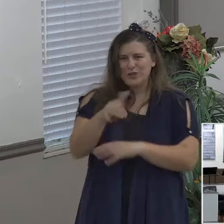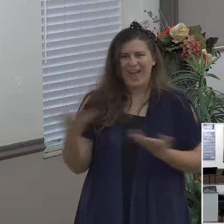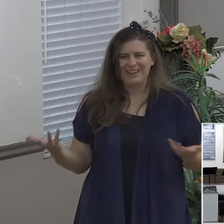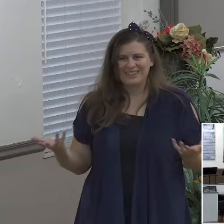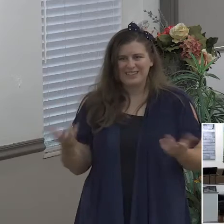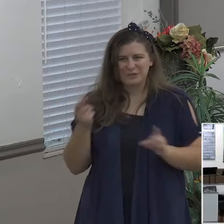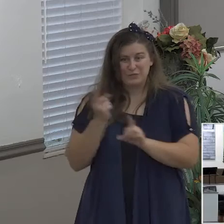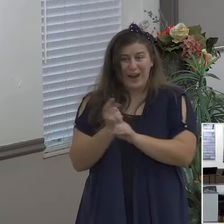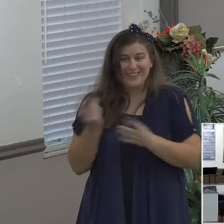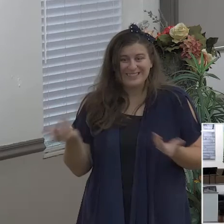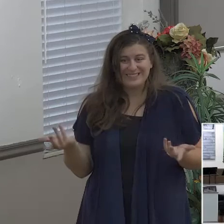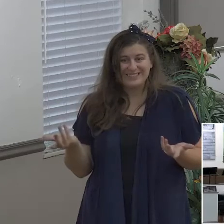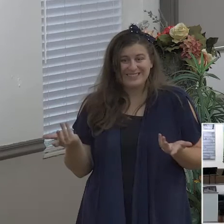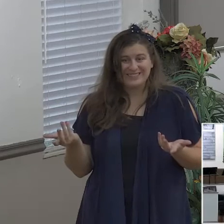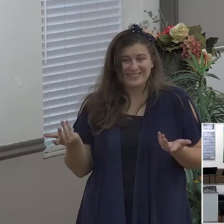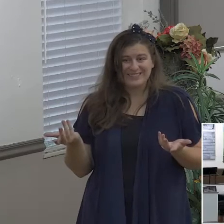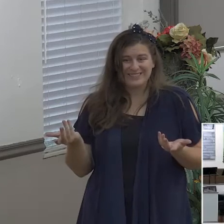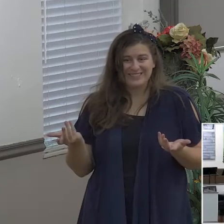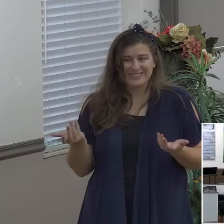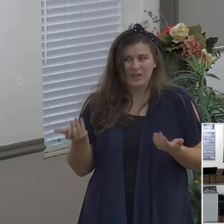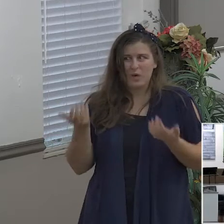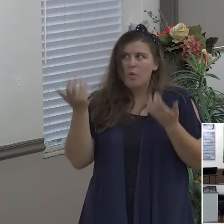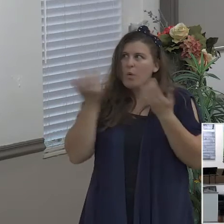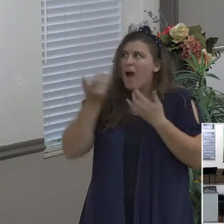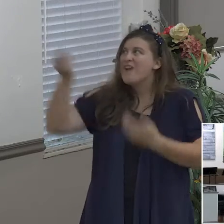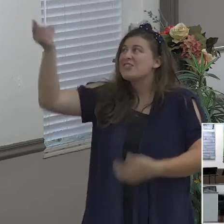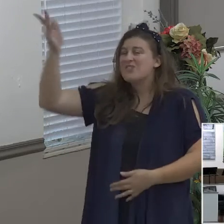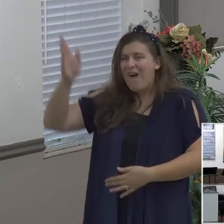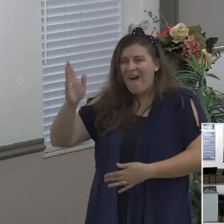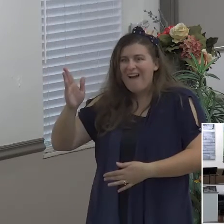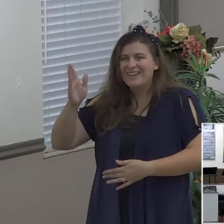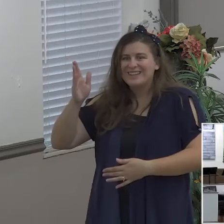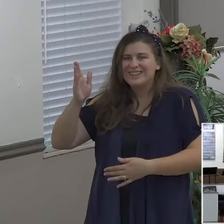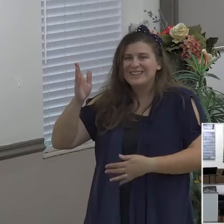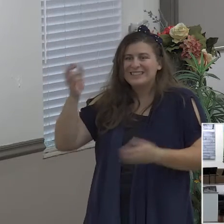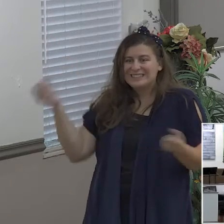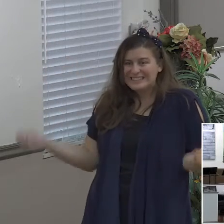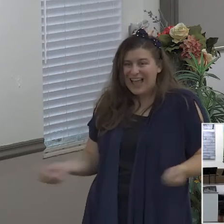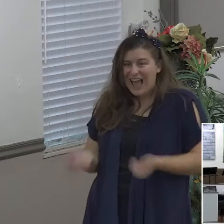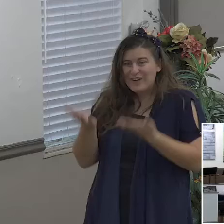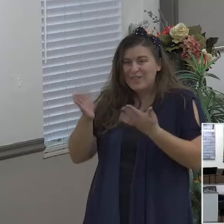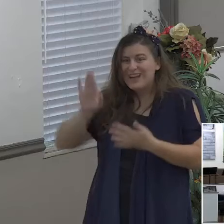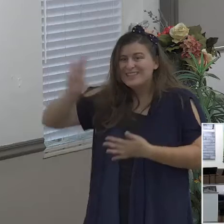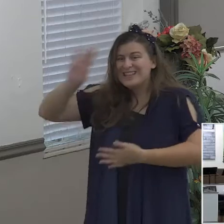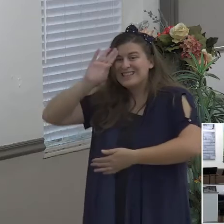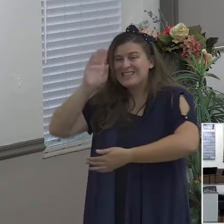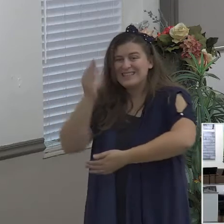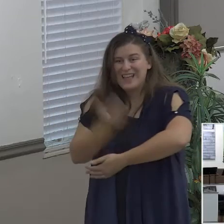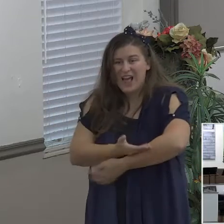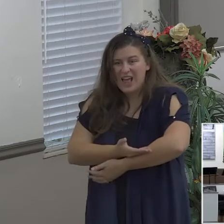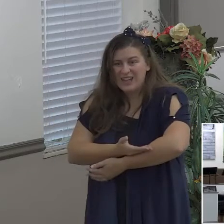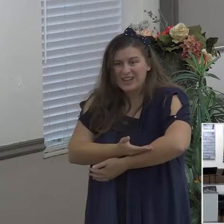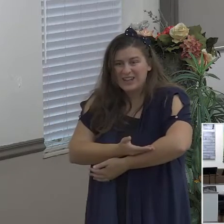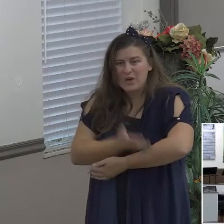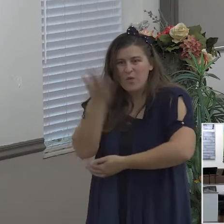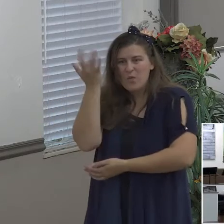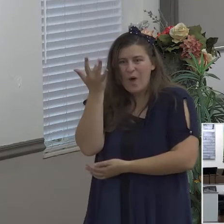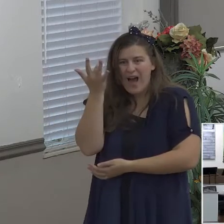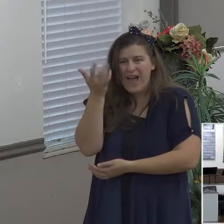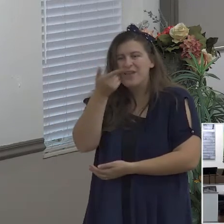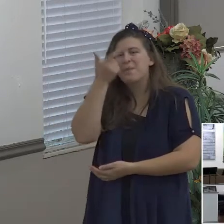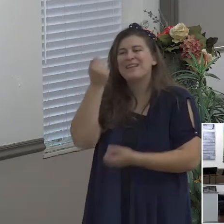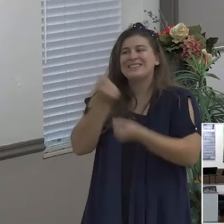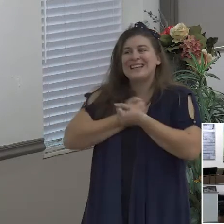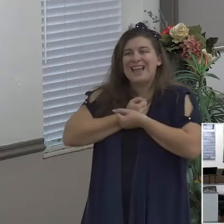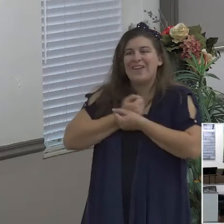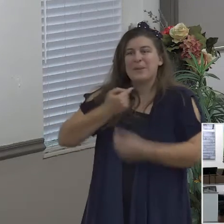God did it intentionally why because he loved Gary Randall and if Gary Randall had been the